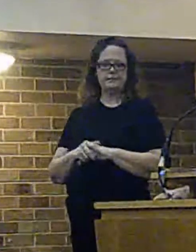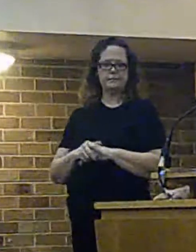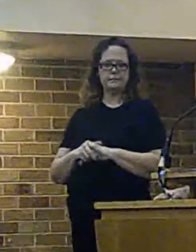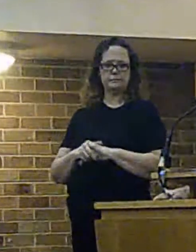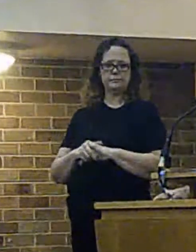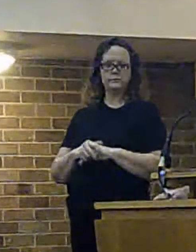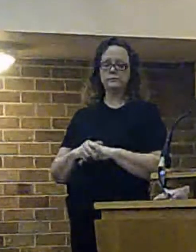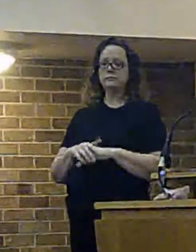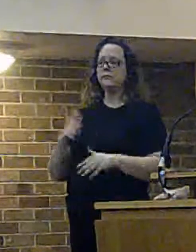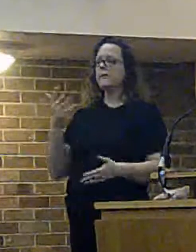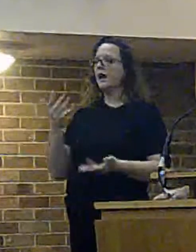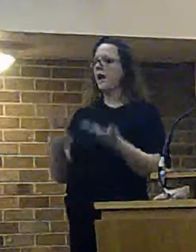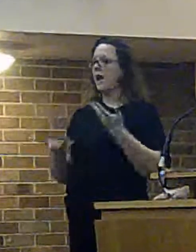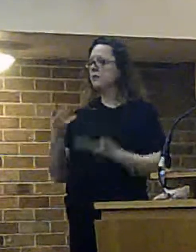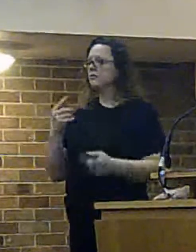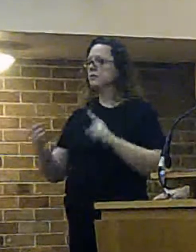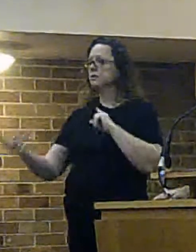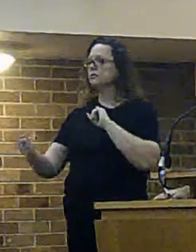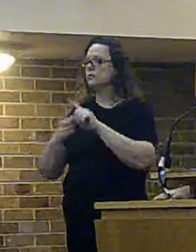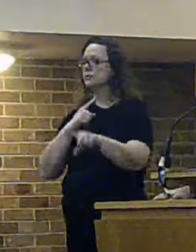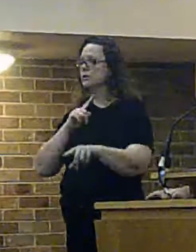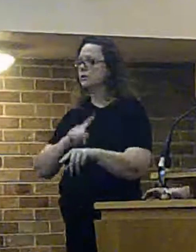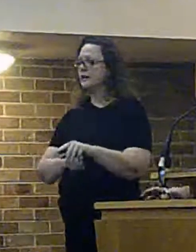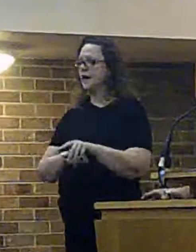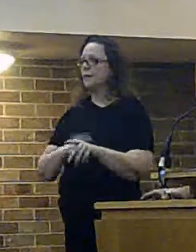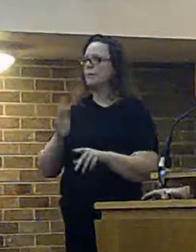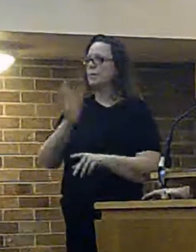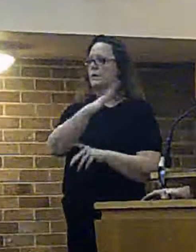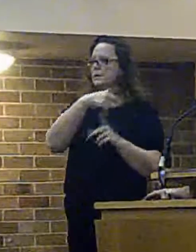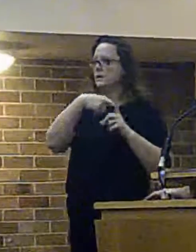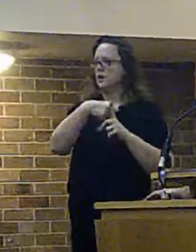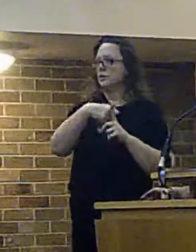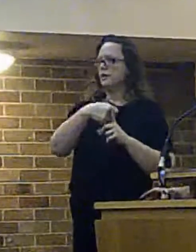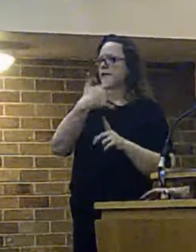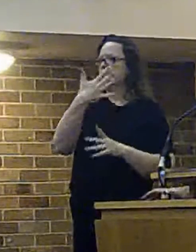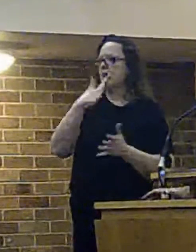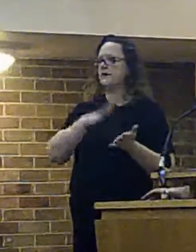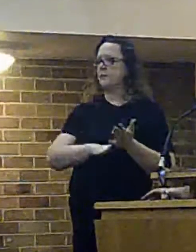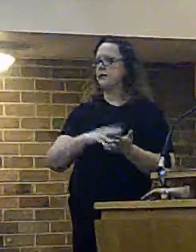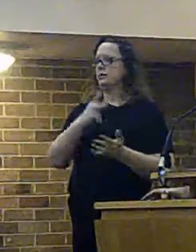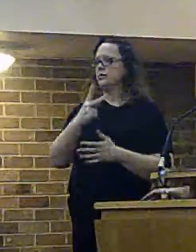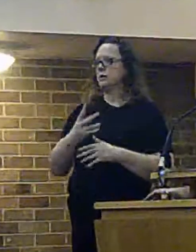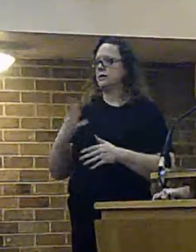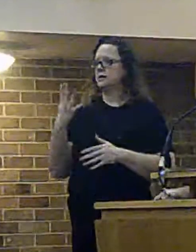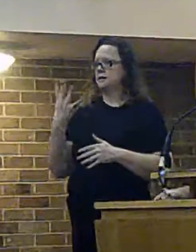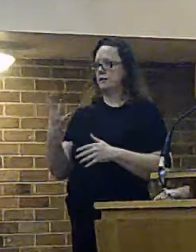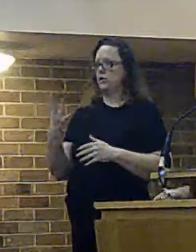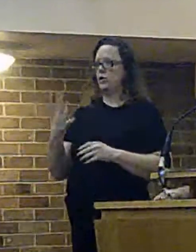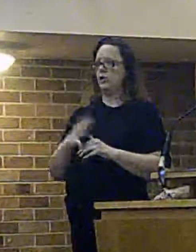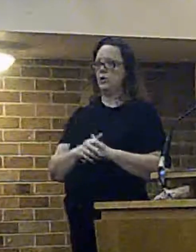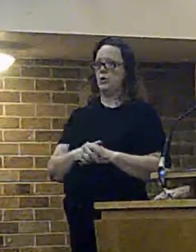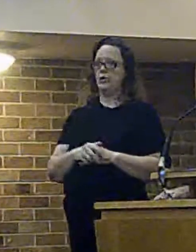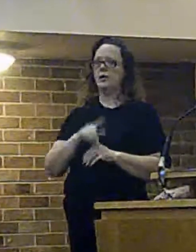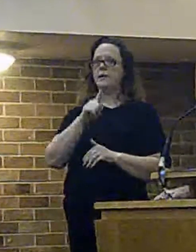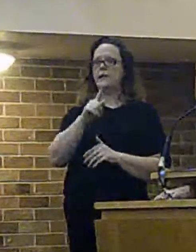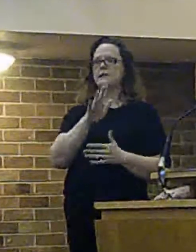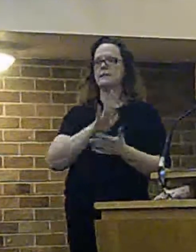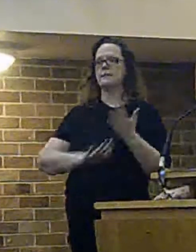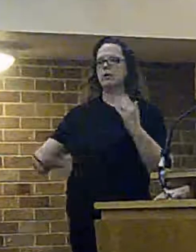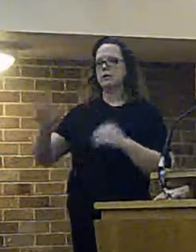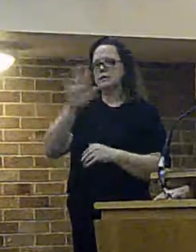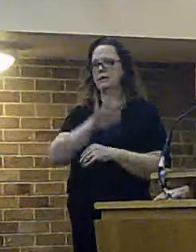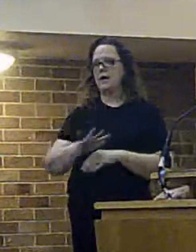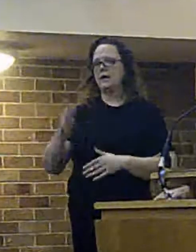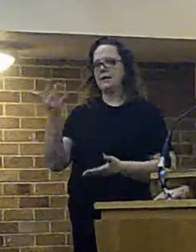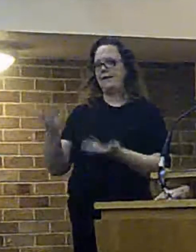current average response time on the West Carey area is five minutes 24 that just happens to be that's the Merseyside average